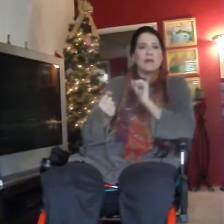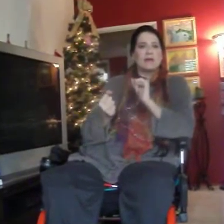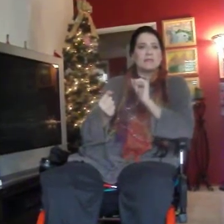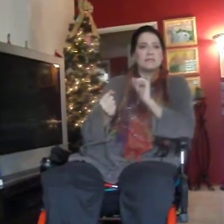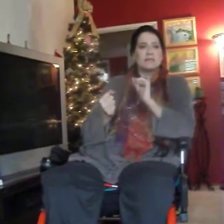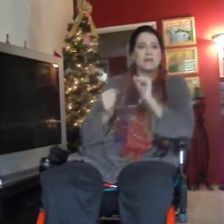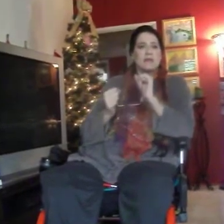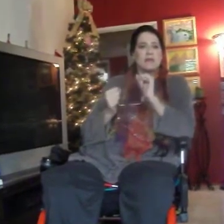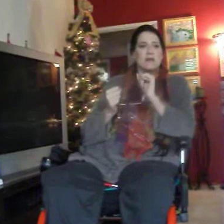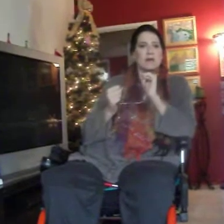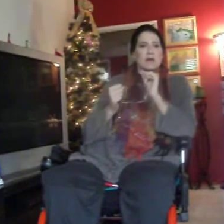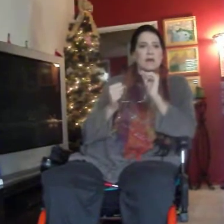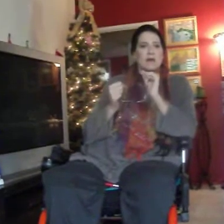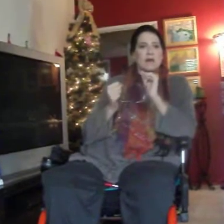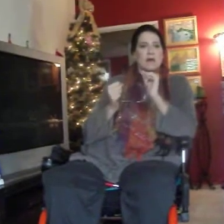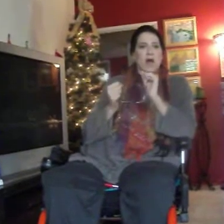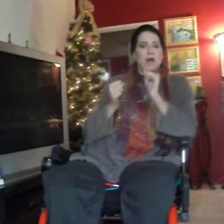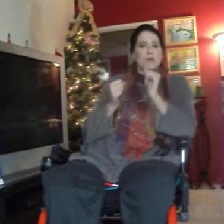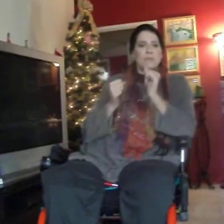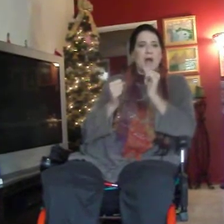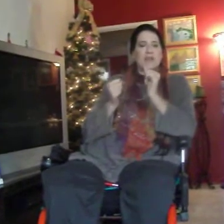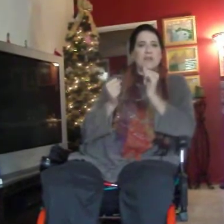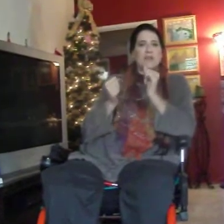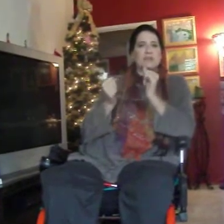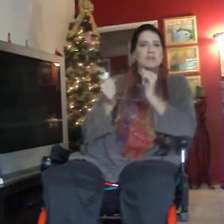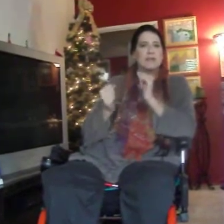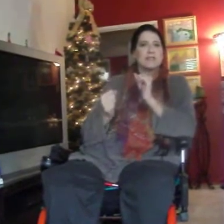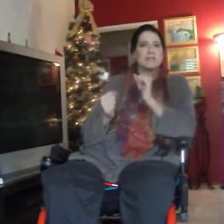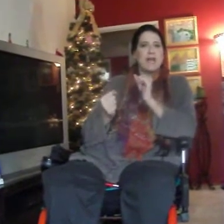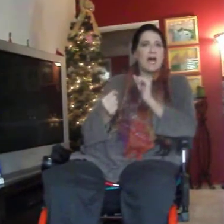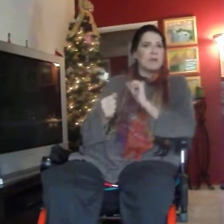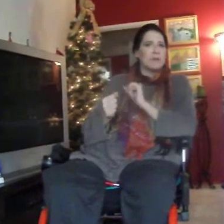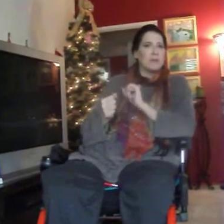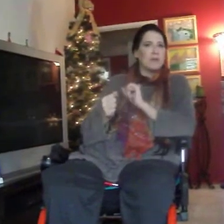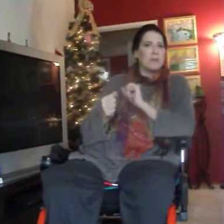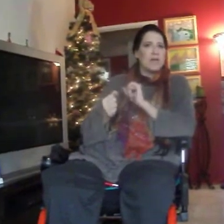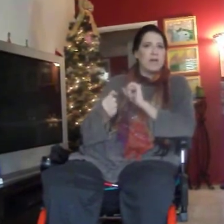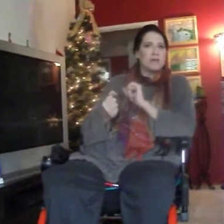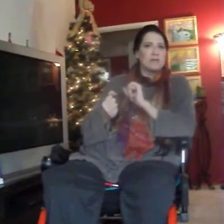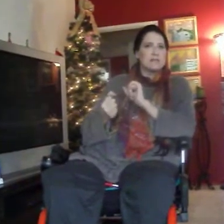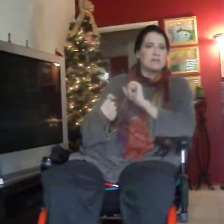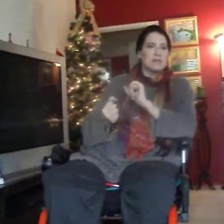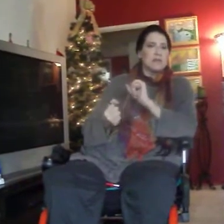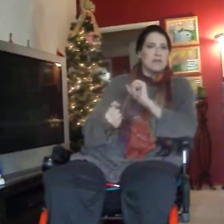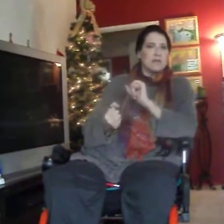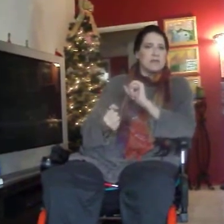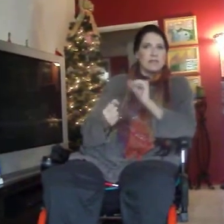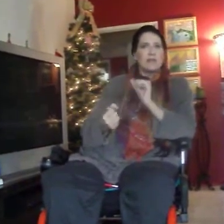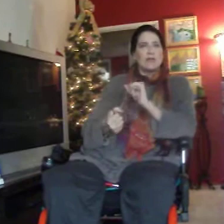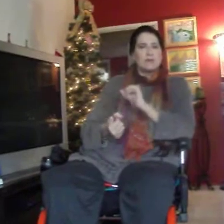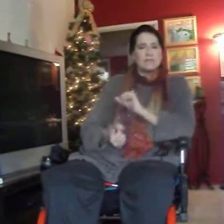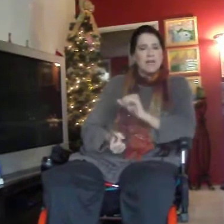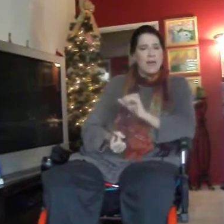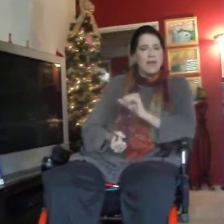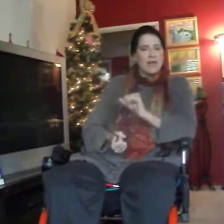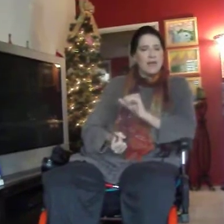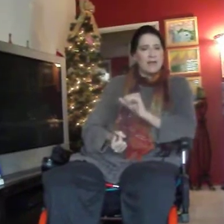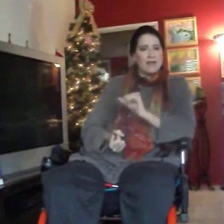I think it's too late to tag people because the deadline was today, like I